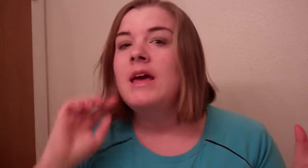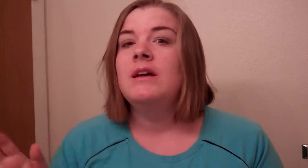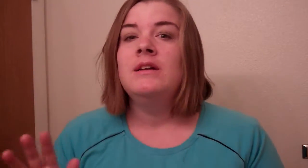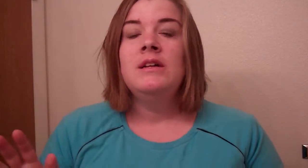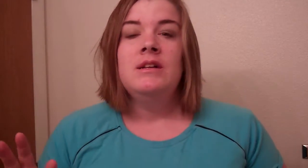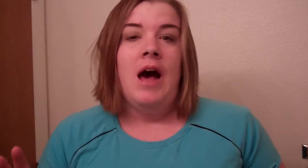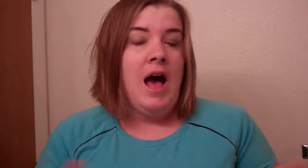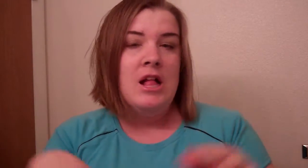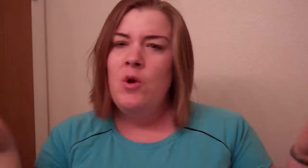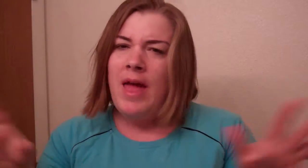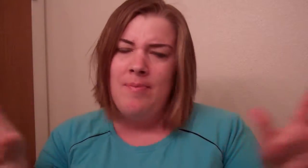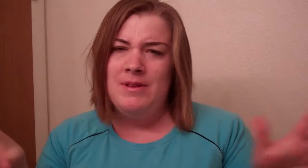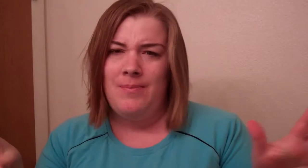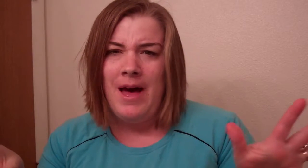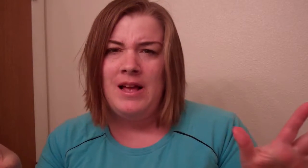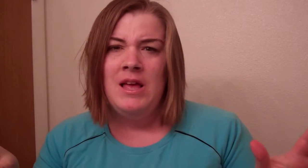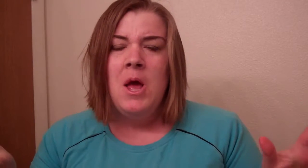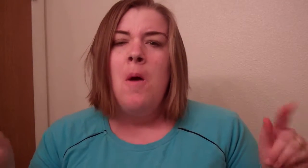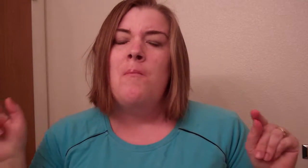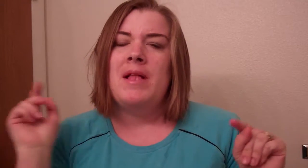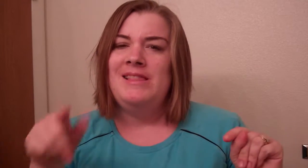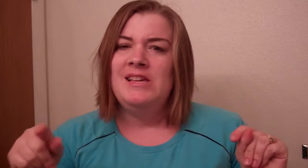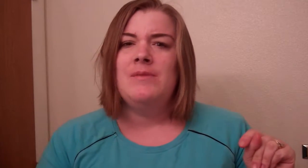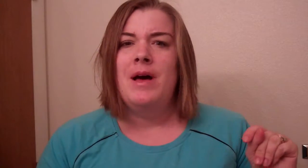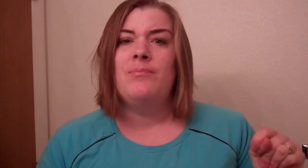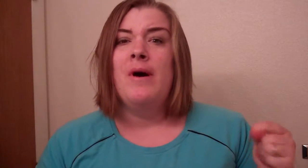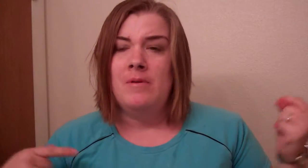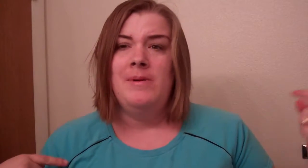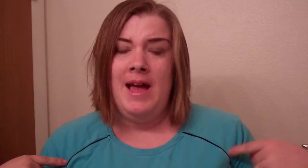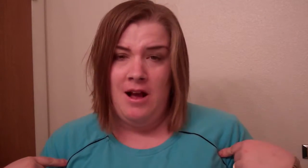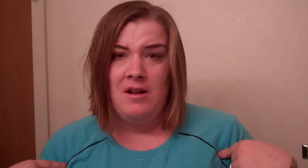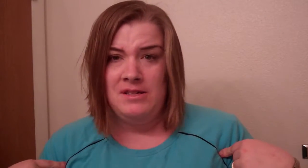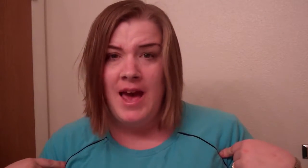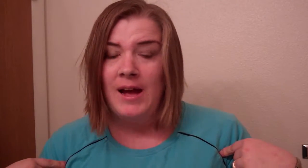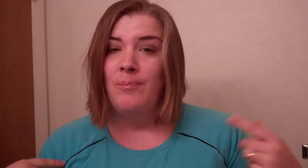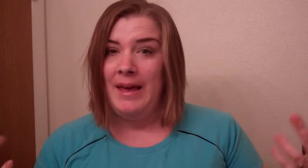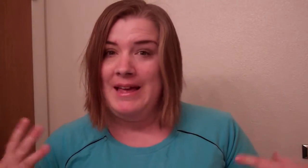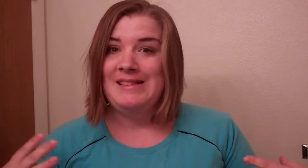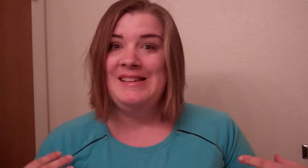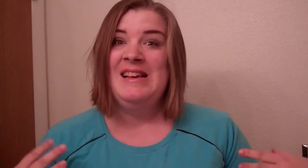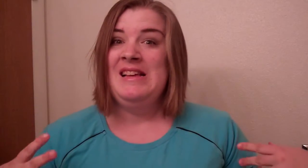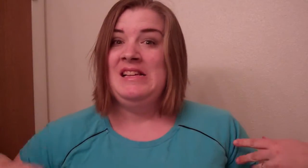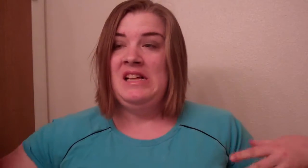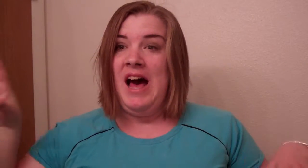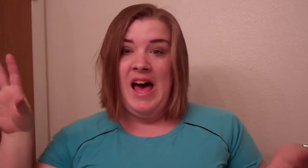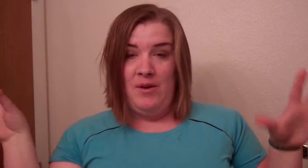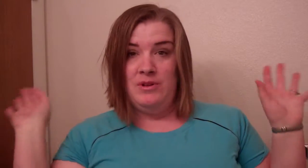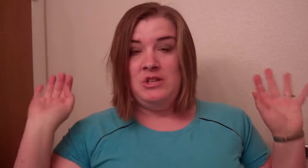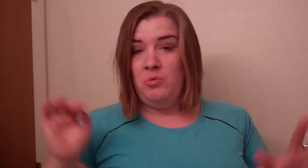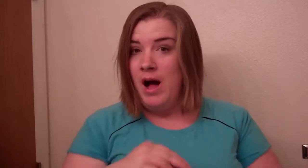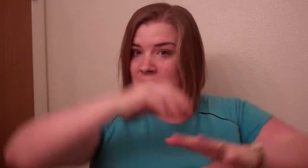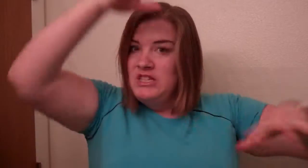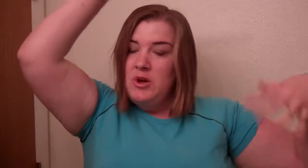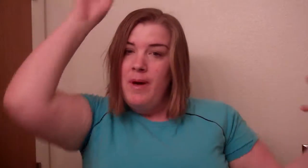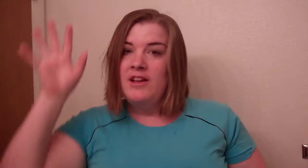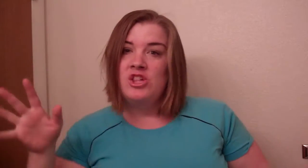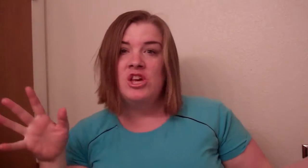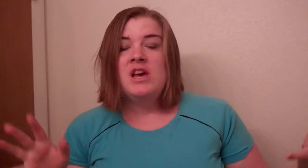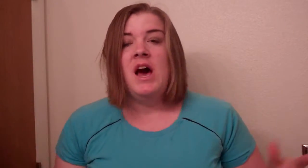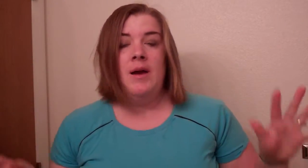I don't know what happened to the bug but I think the bug probably had a heart attack because I was swatting so much I